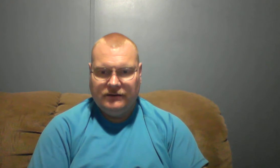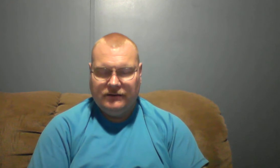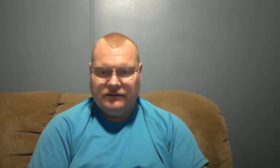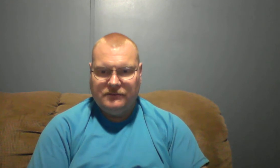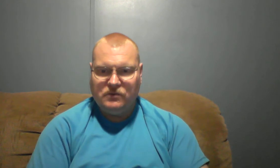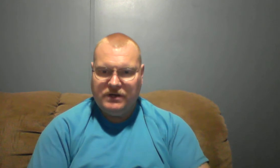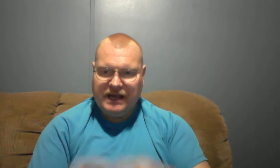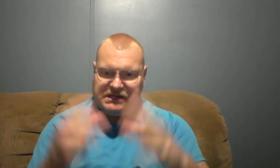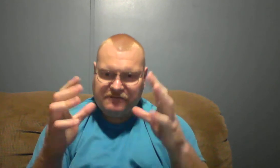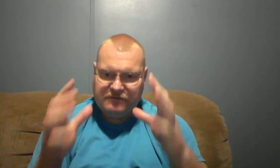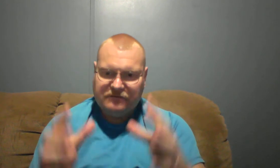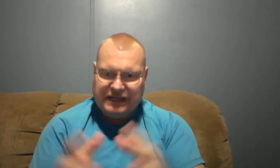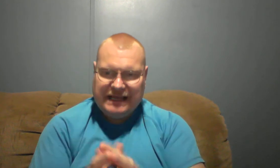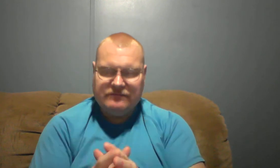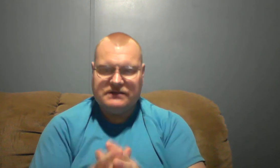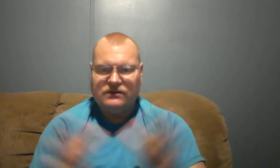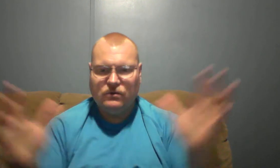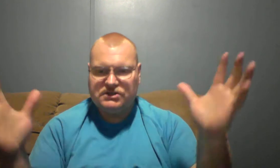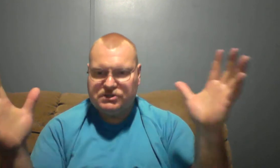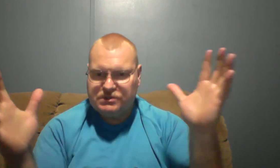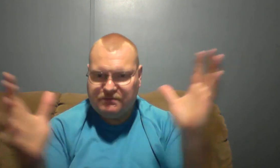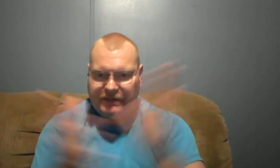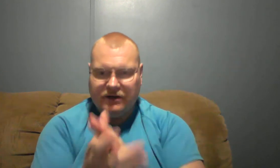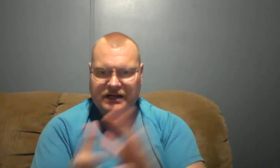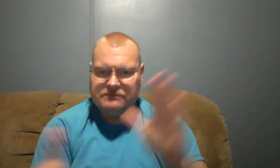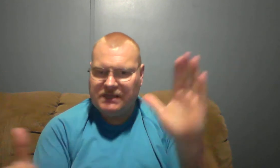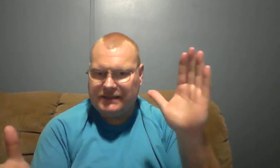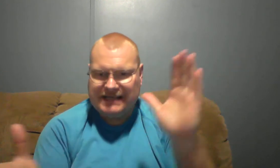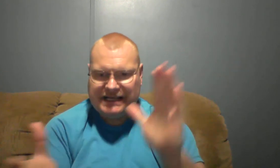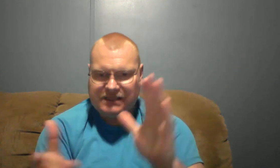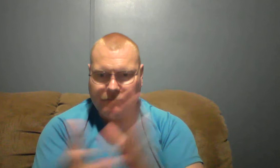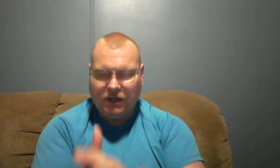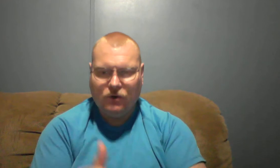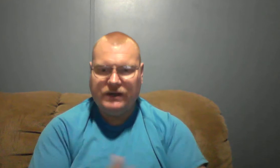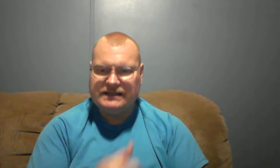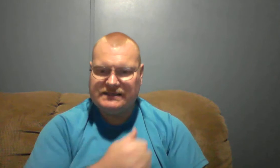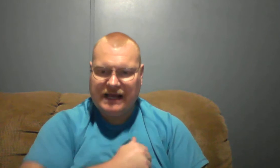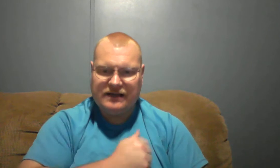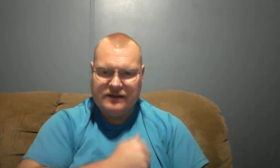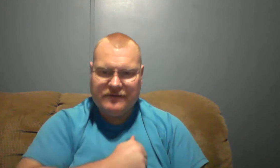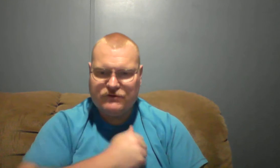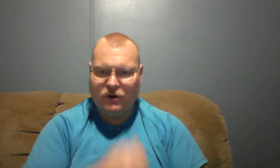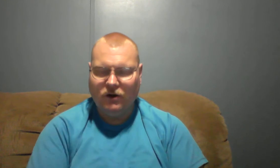when you ask for forgiveness the Lord's Spirit comes up and takes a bode inside of your heart.